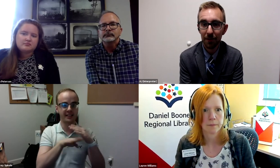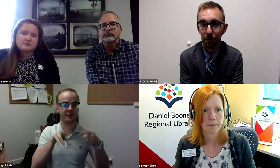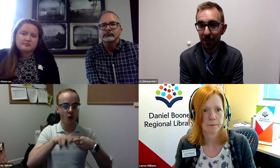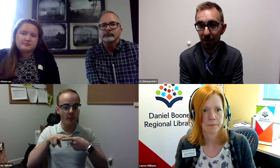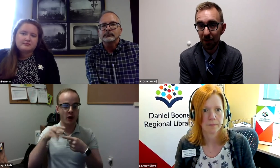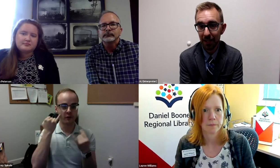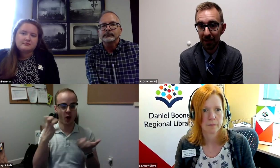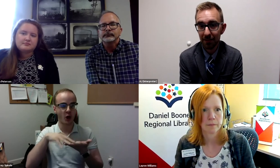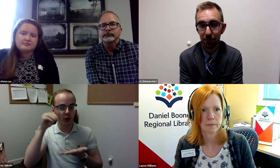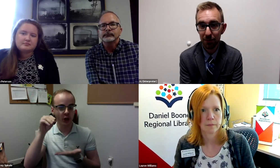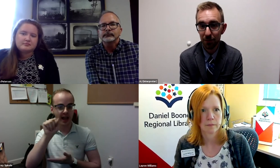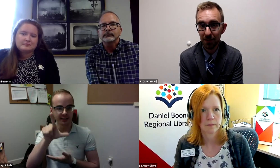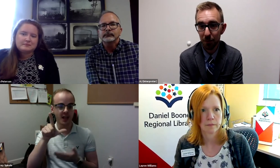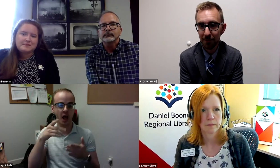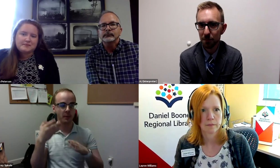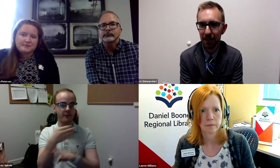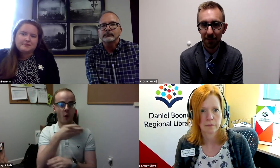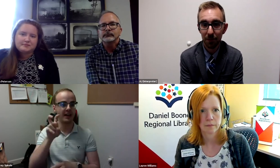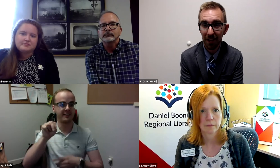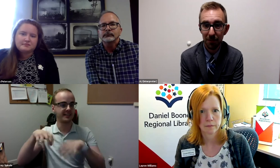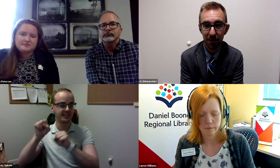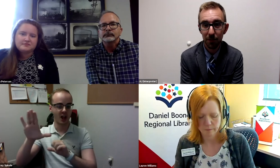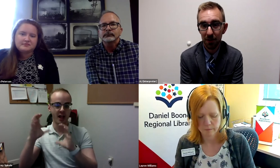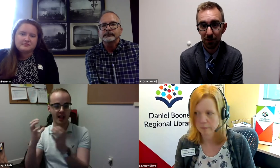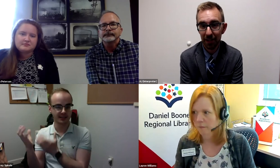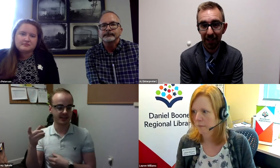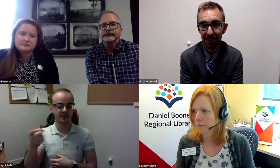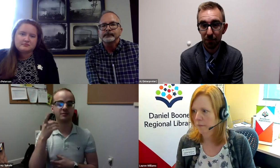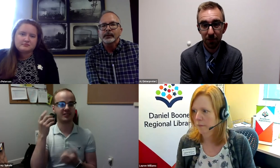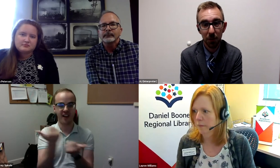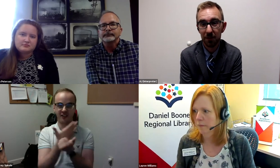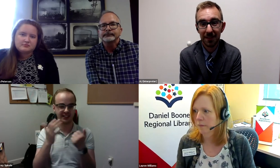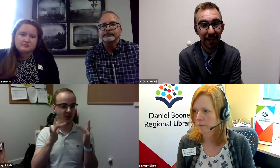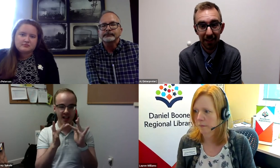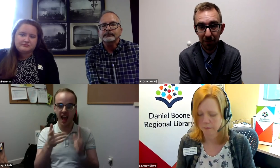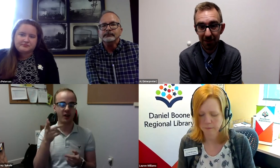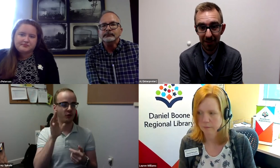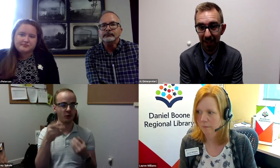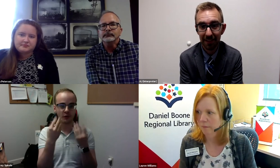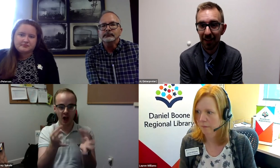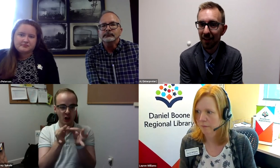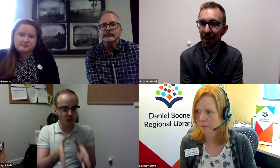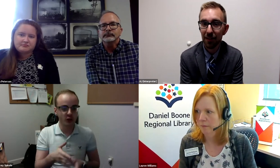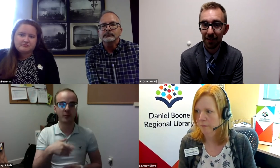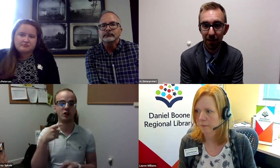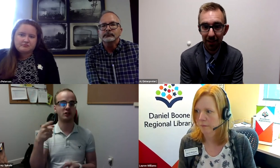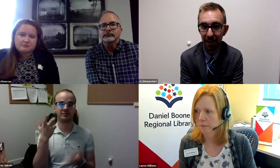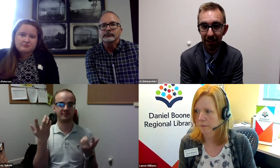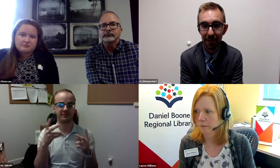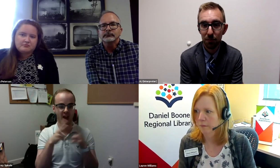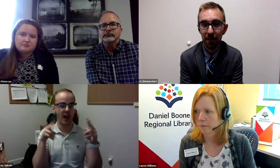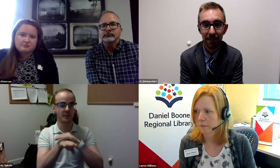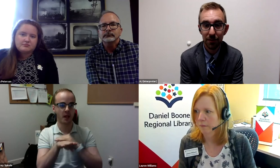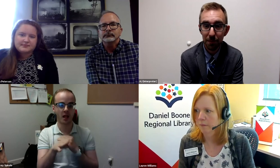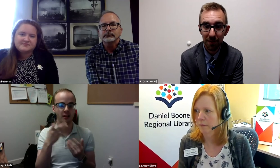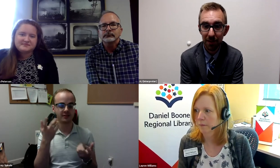do have a free online resource as well for basic vocabulary if you want to learn ASL before you even take an in-person class. Everything's online.